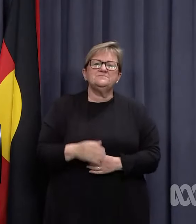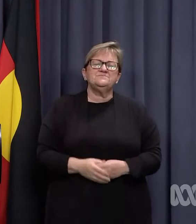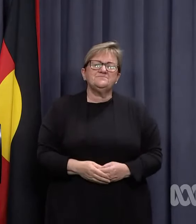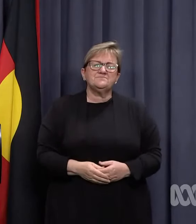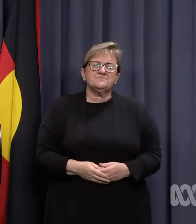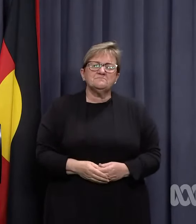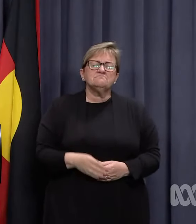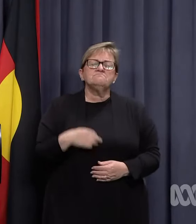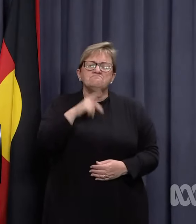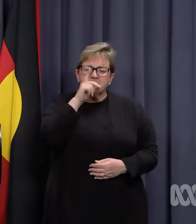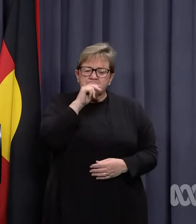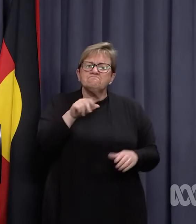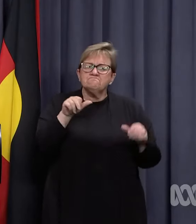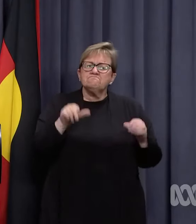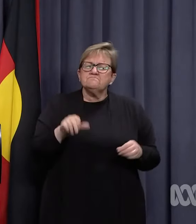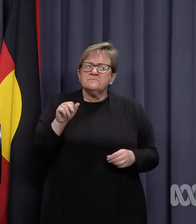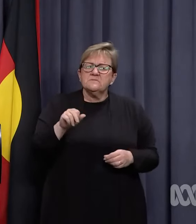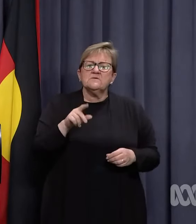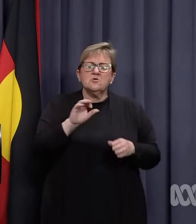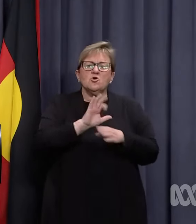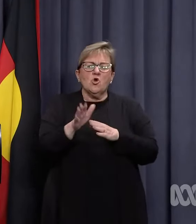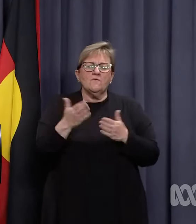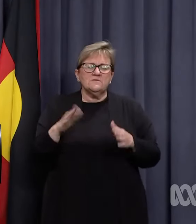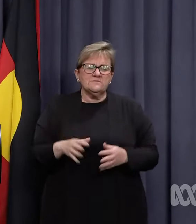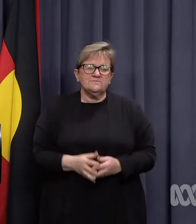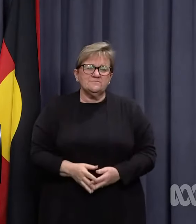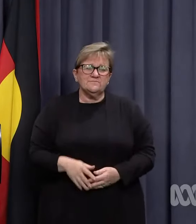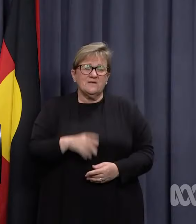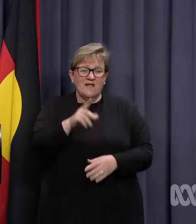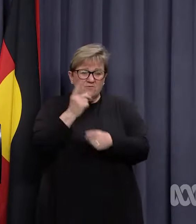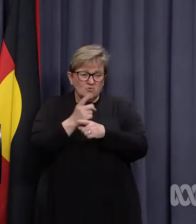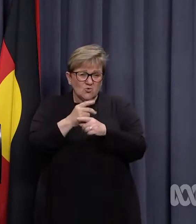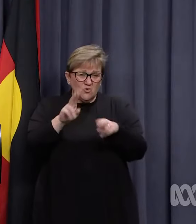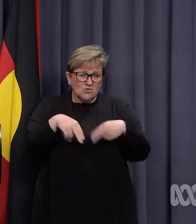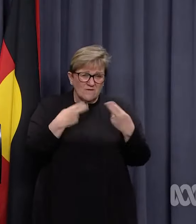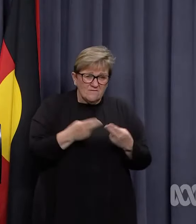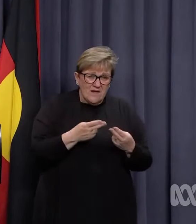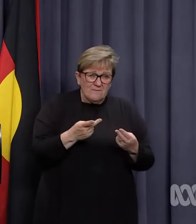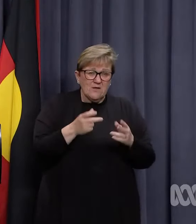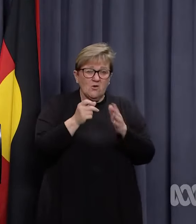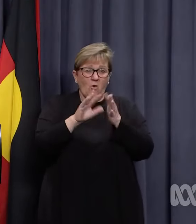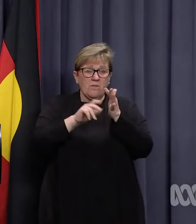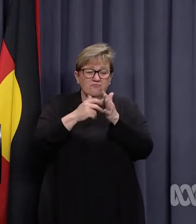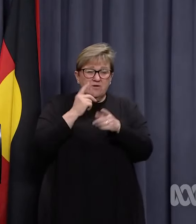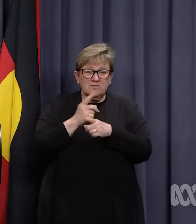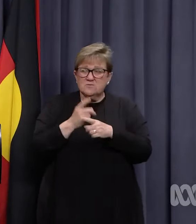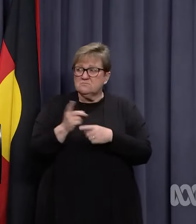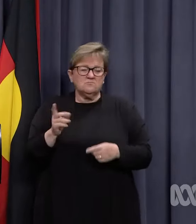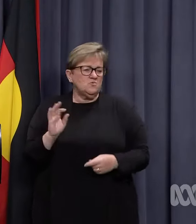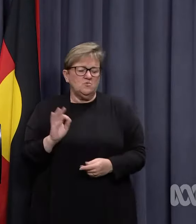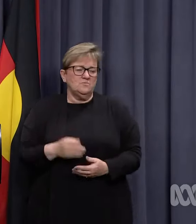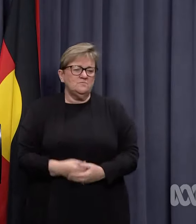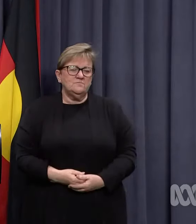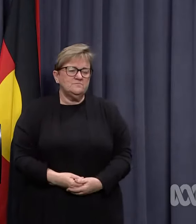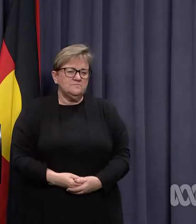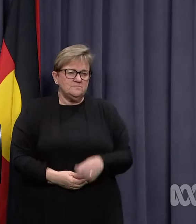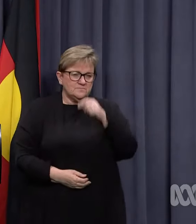confidentiality, but I can confirm that it was a COVID death. Have you spoken to her family or her for Premier? I have not.